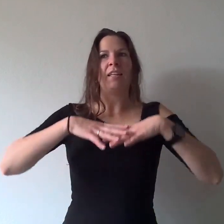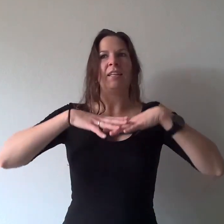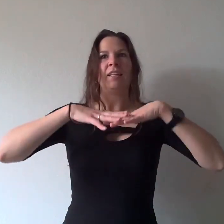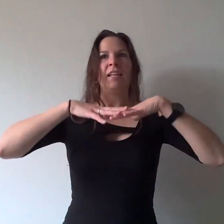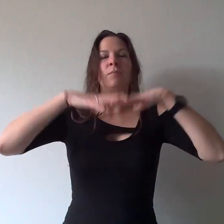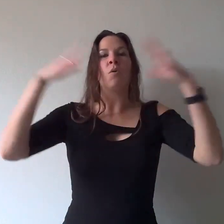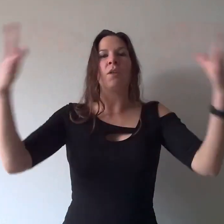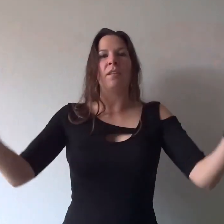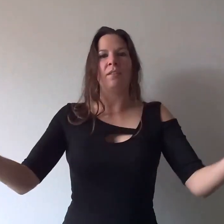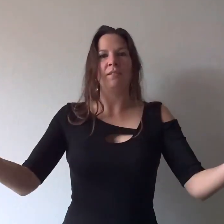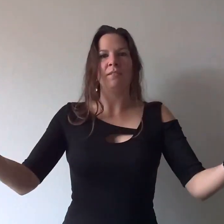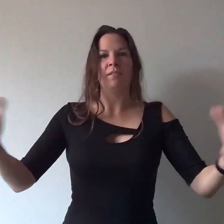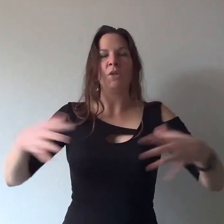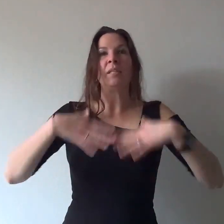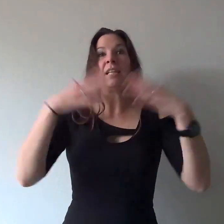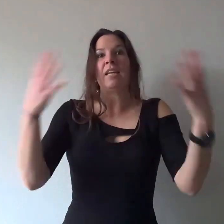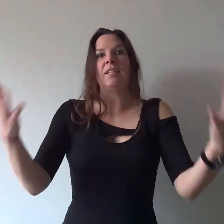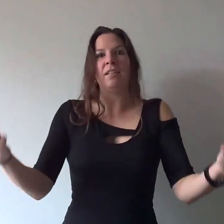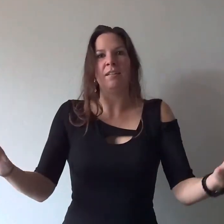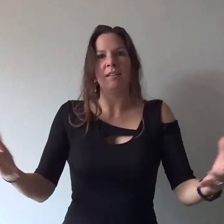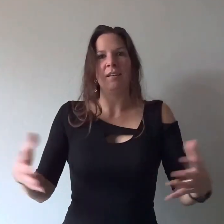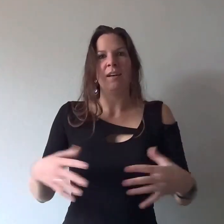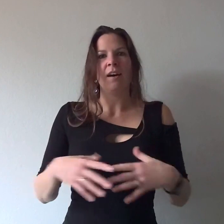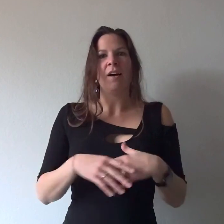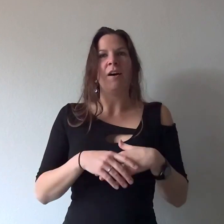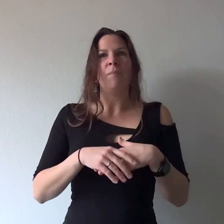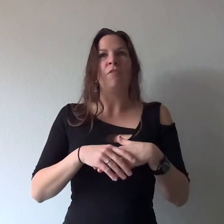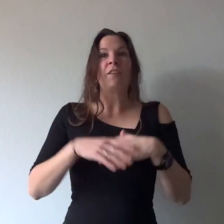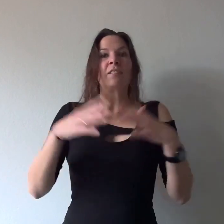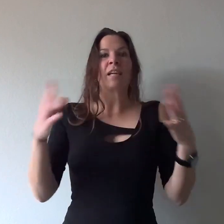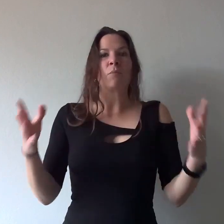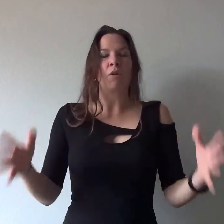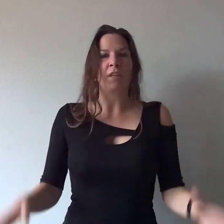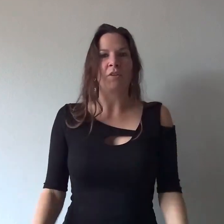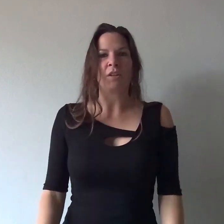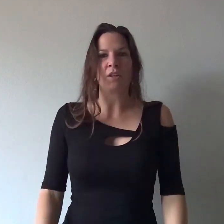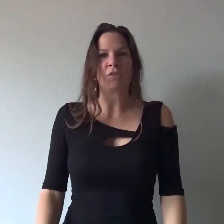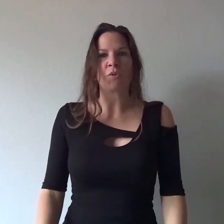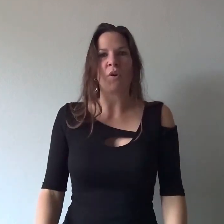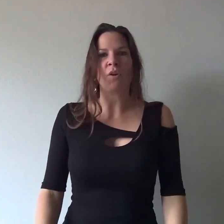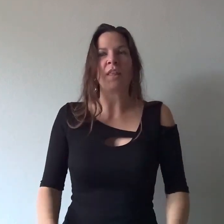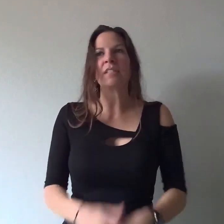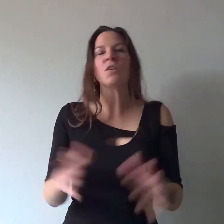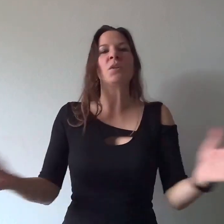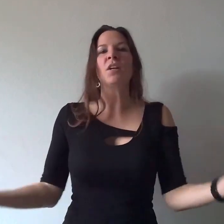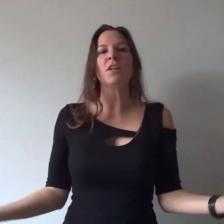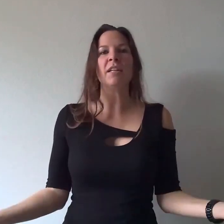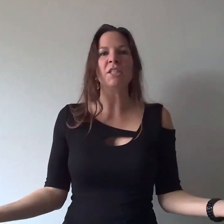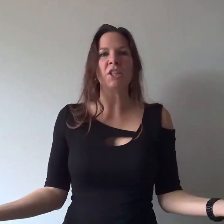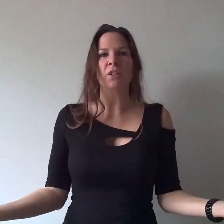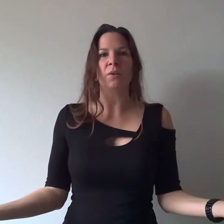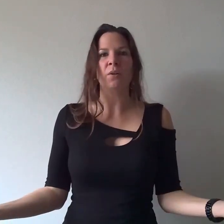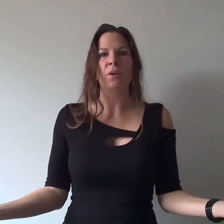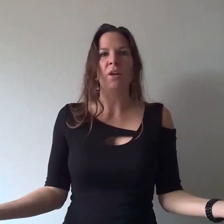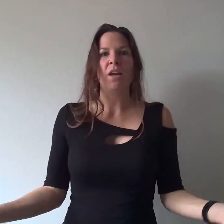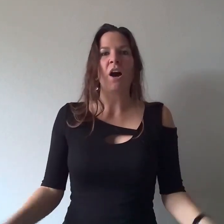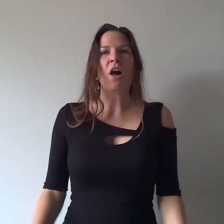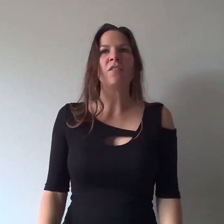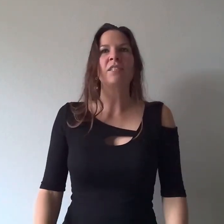is more than you intended feels like more than you can control that's no longer an issue all of a